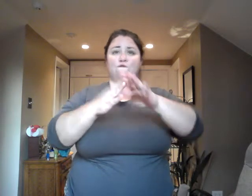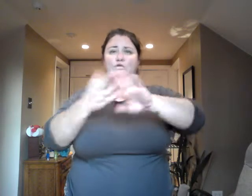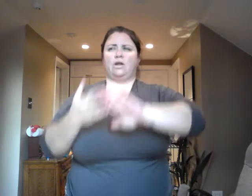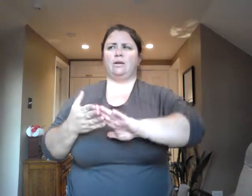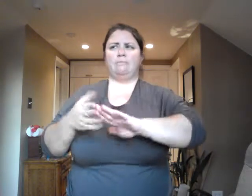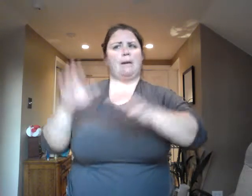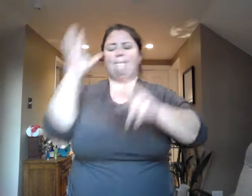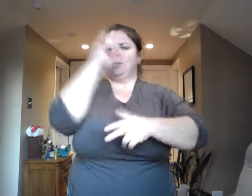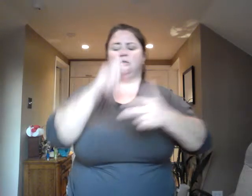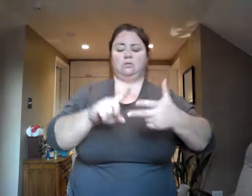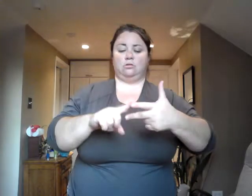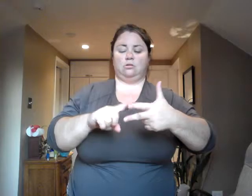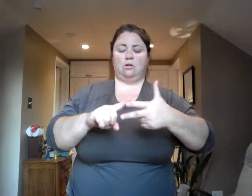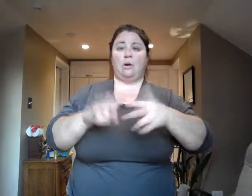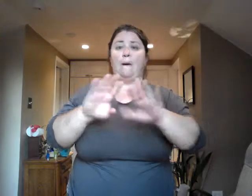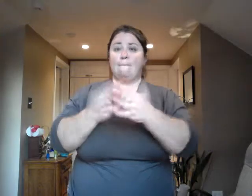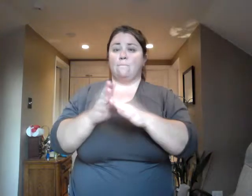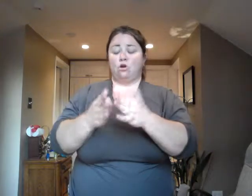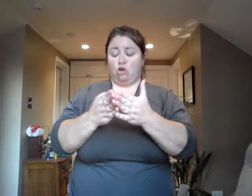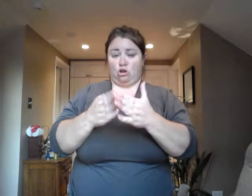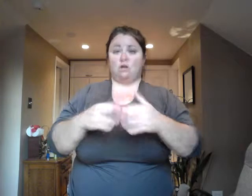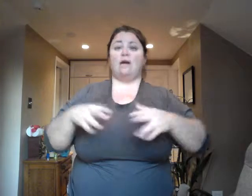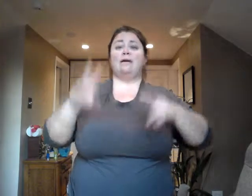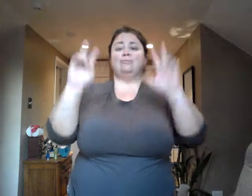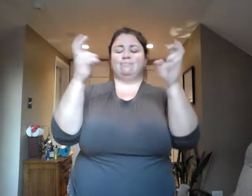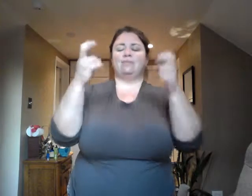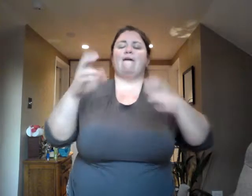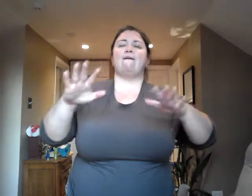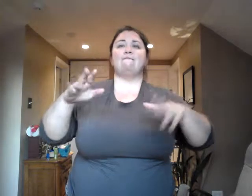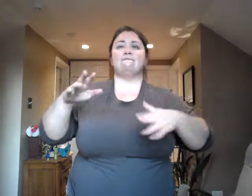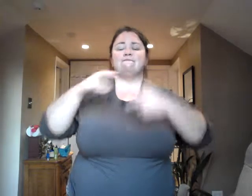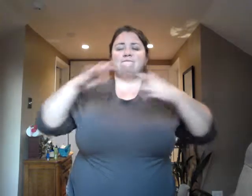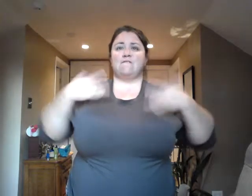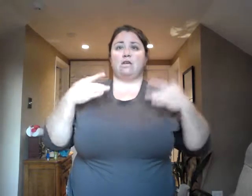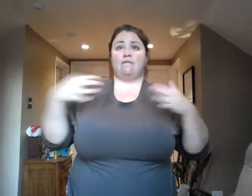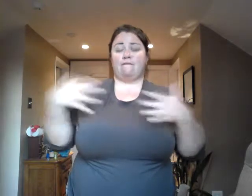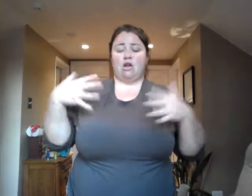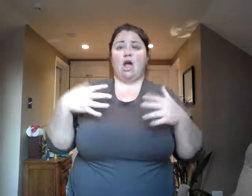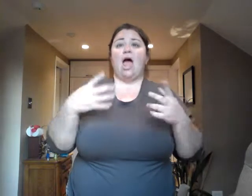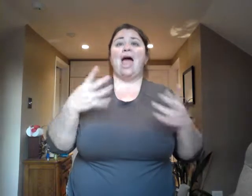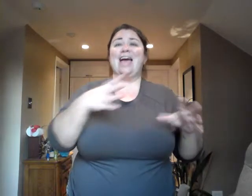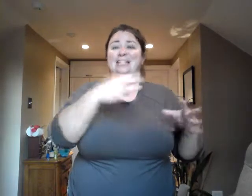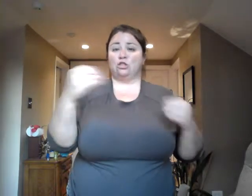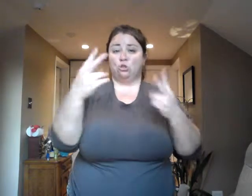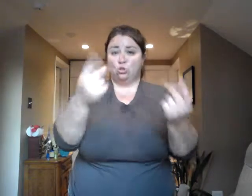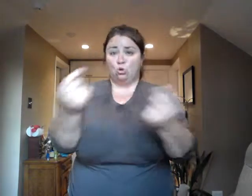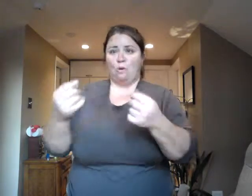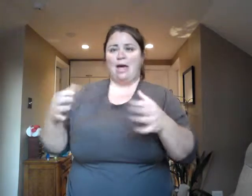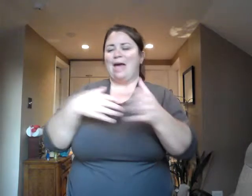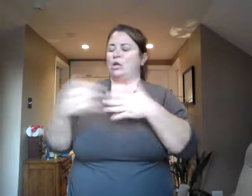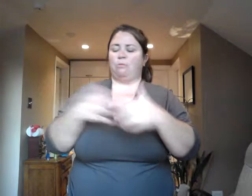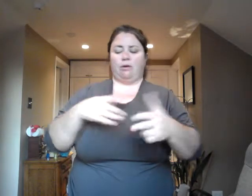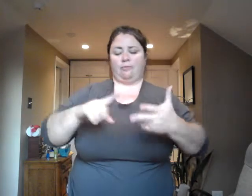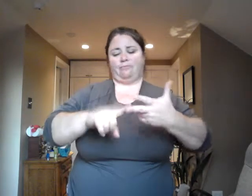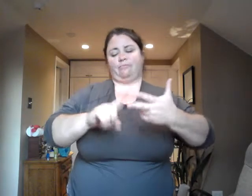entitled, Feel the Fear and Do It Anyway by Susan Jeffers. Life is an Attitude